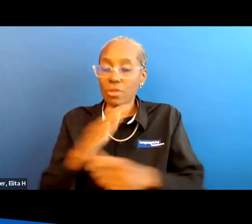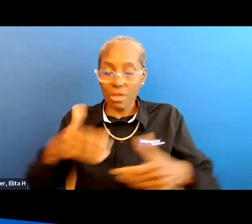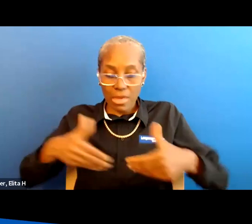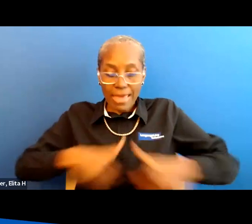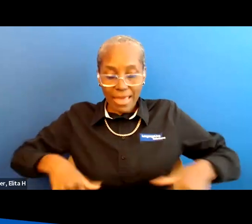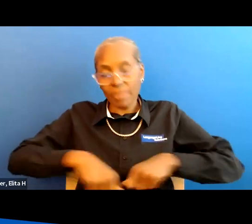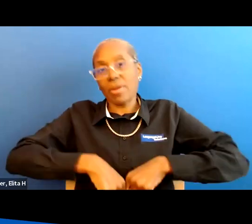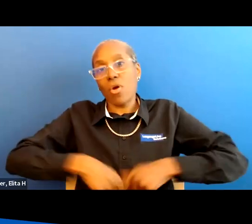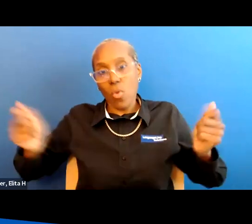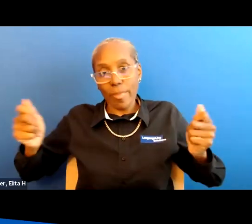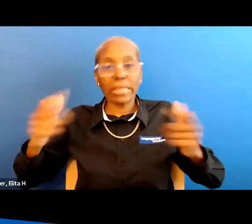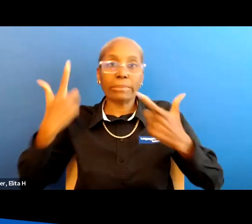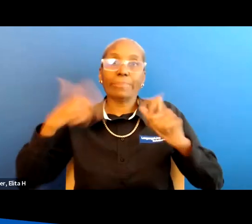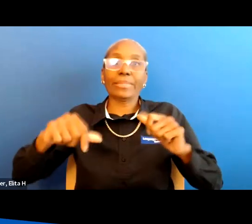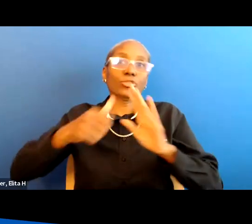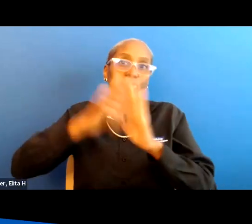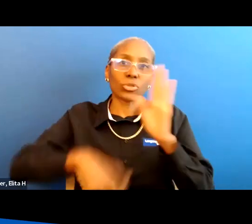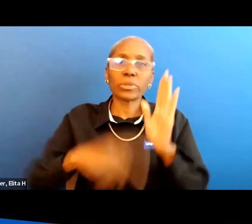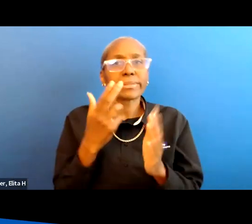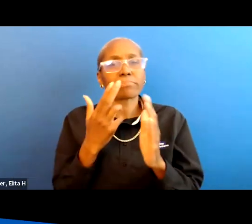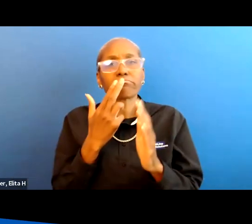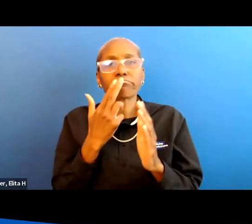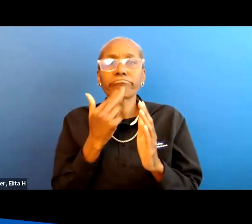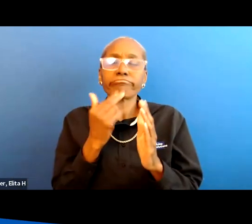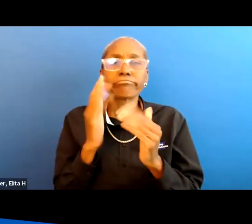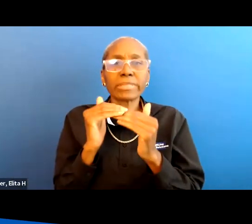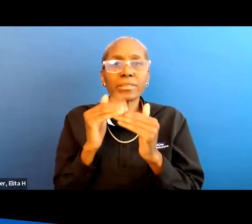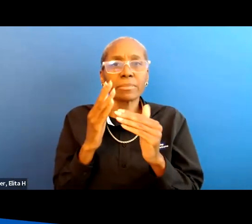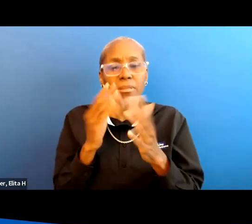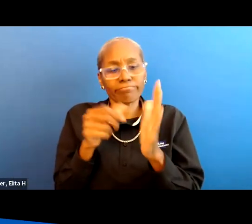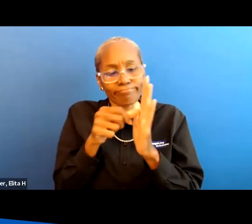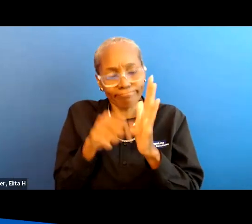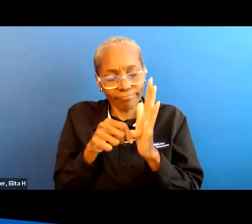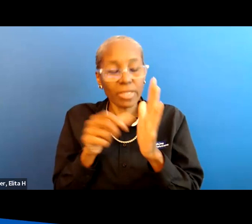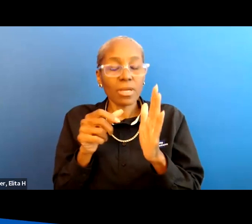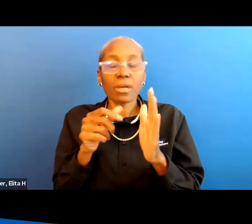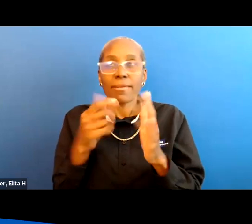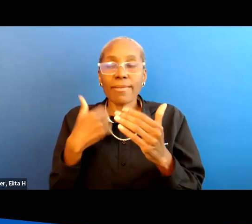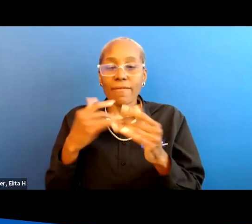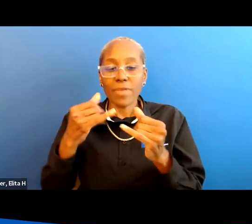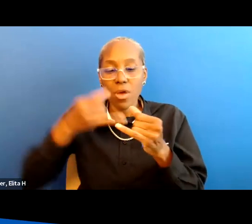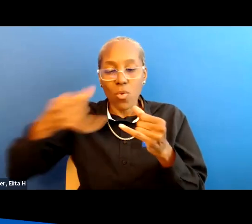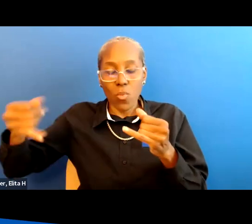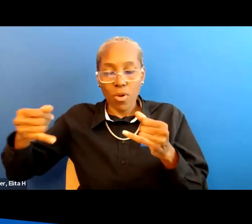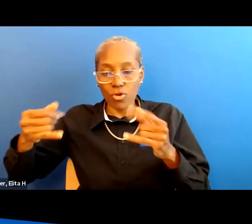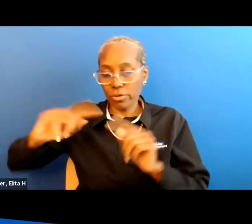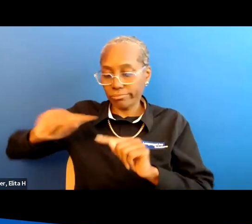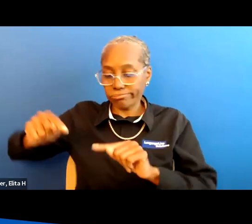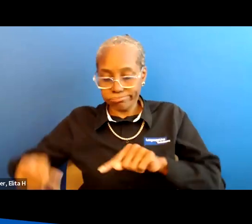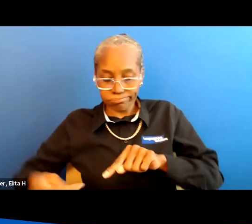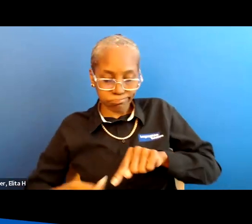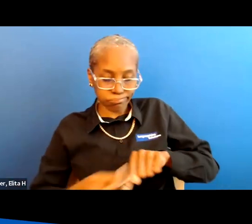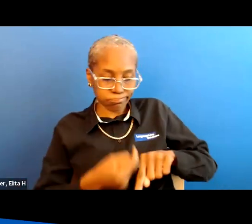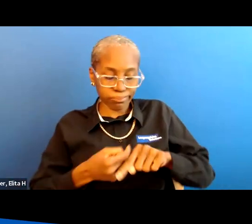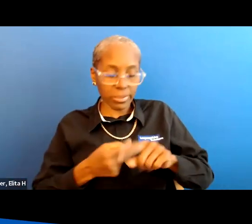and you don't have to have this major surgery it's a minimally invasive surgery they thread some wires into your abdomen and a little